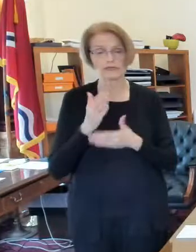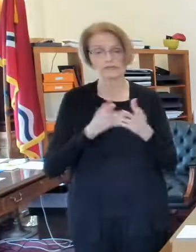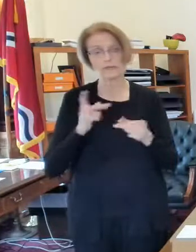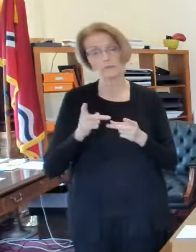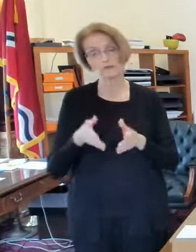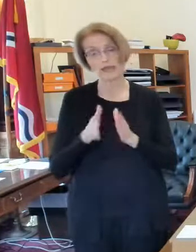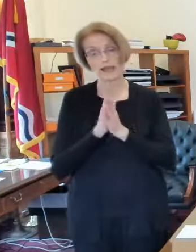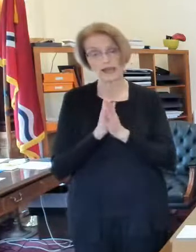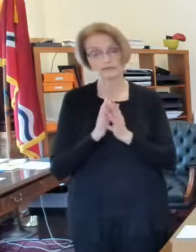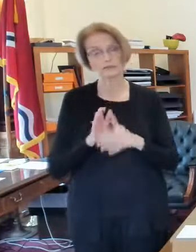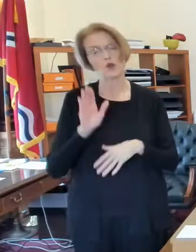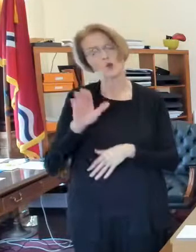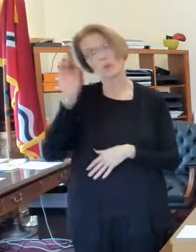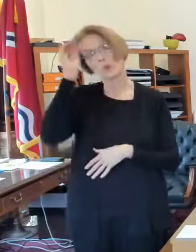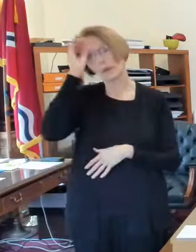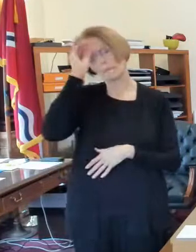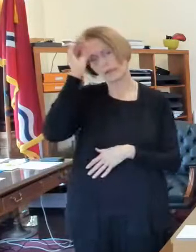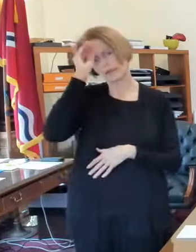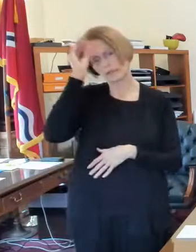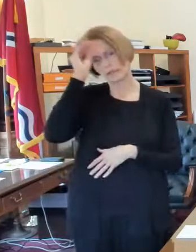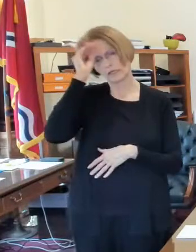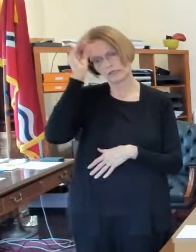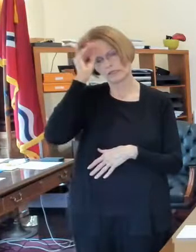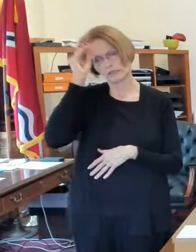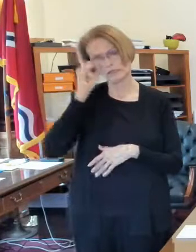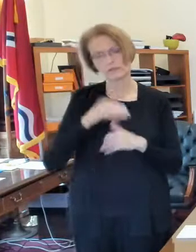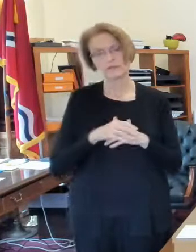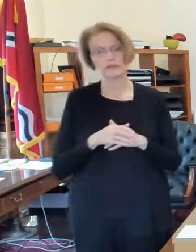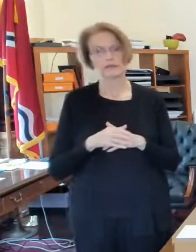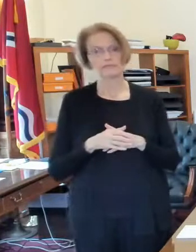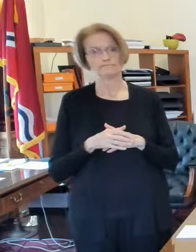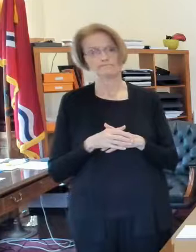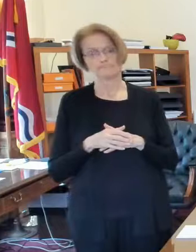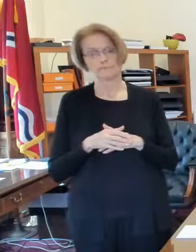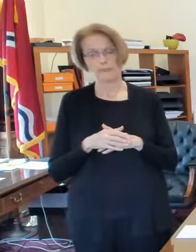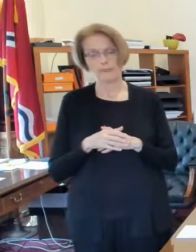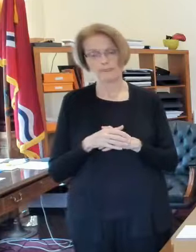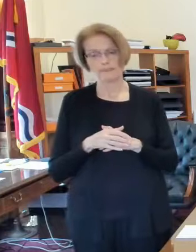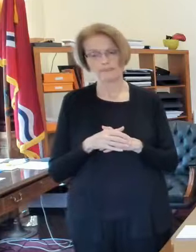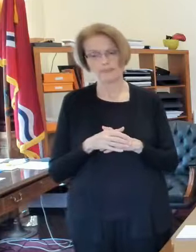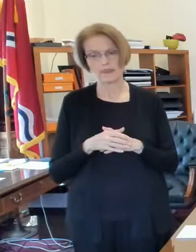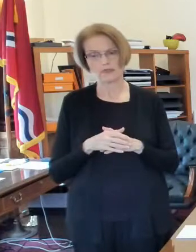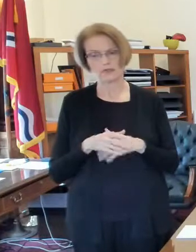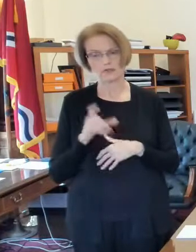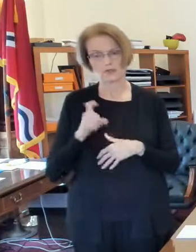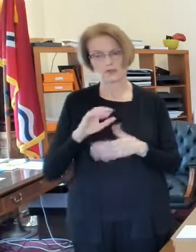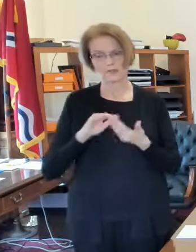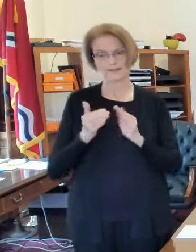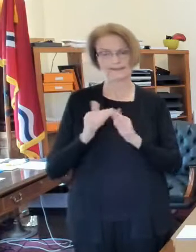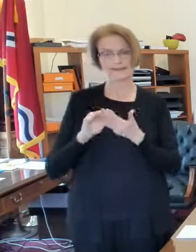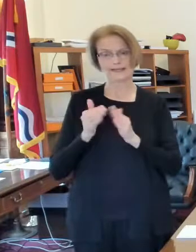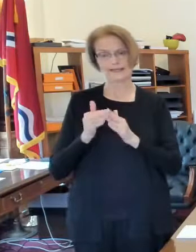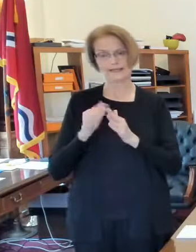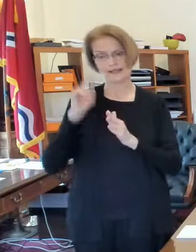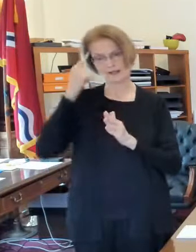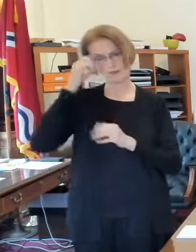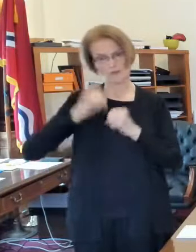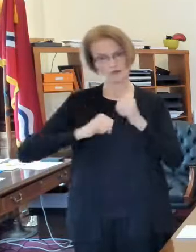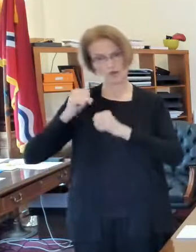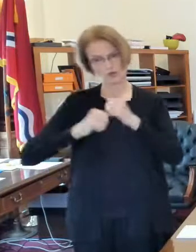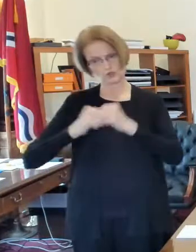do you have an opinion on a change in city government governance structure that could improve